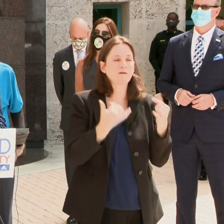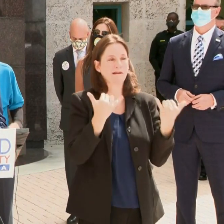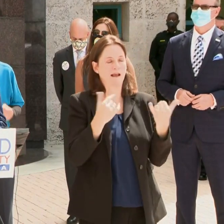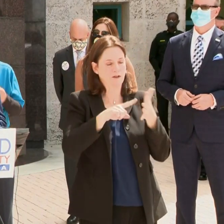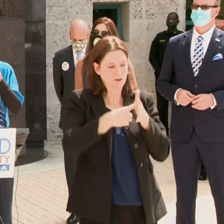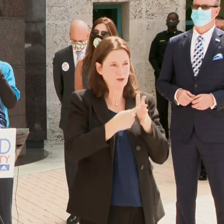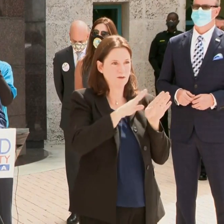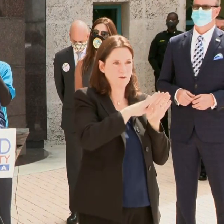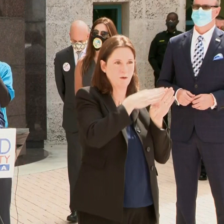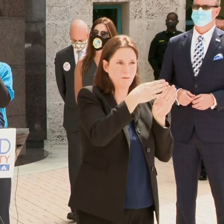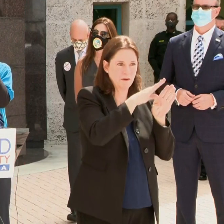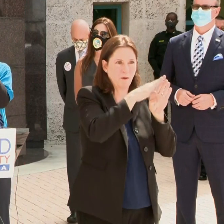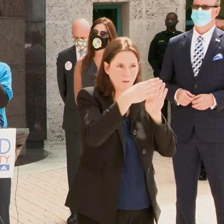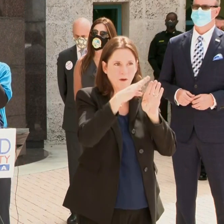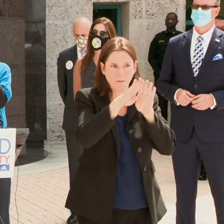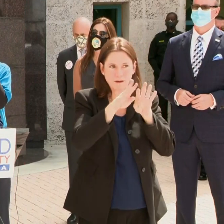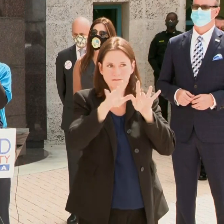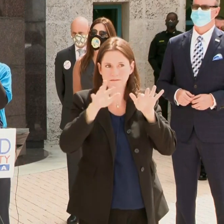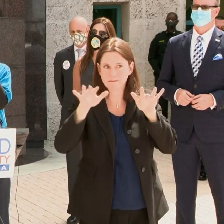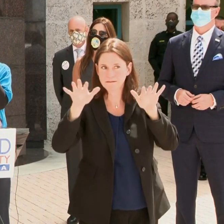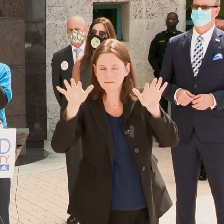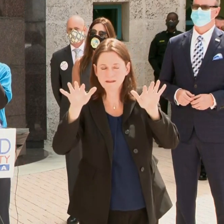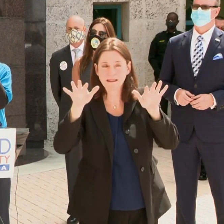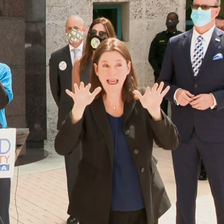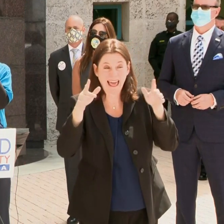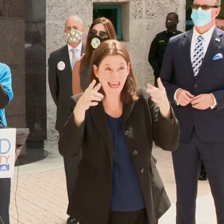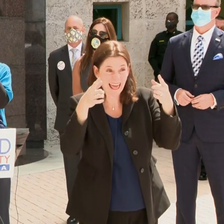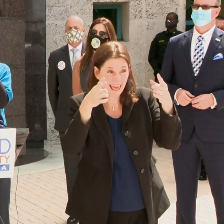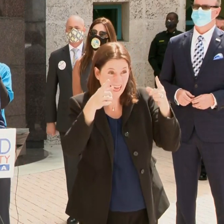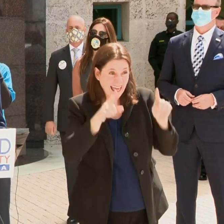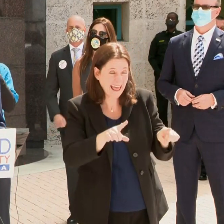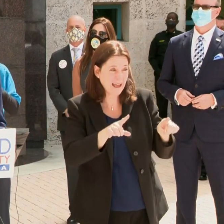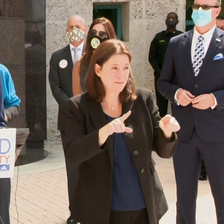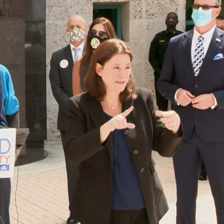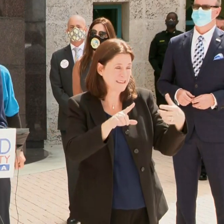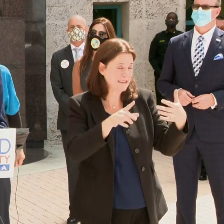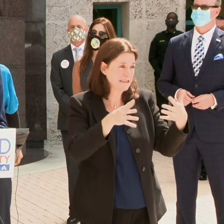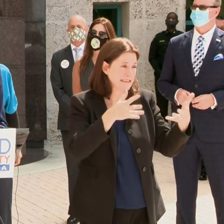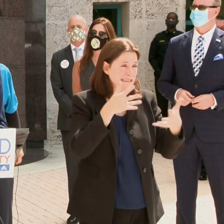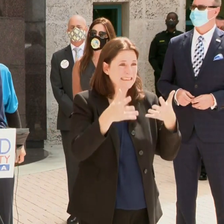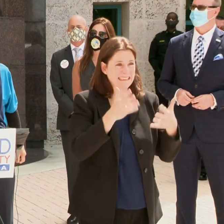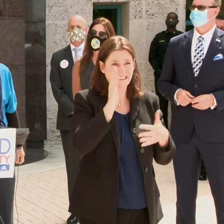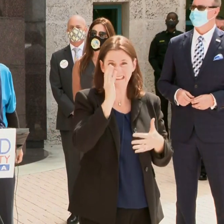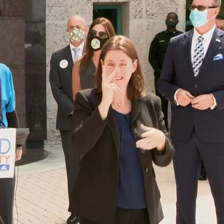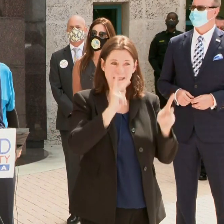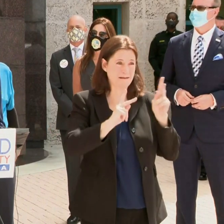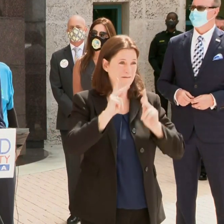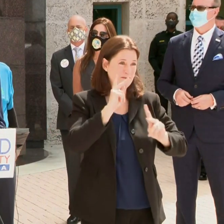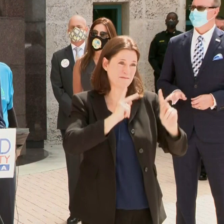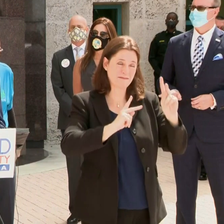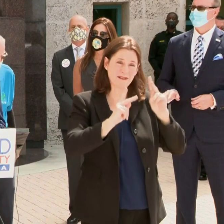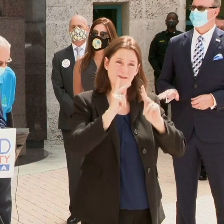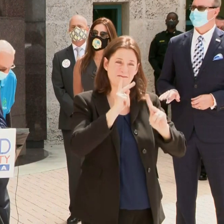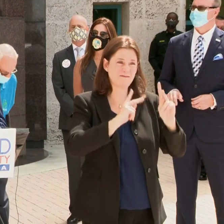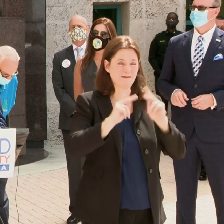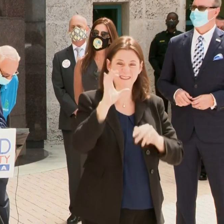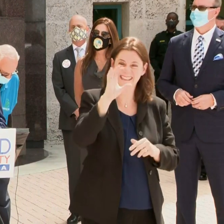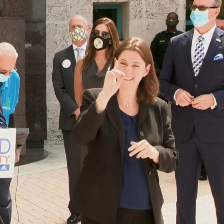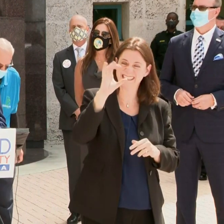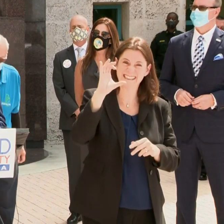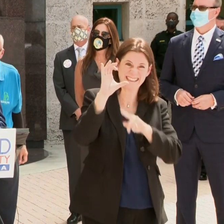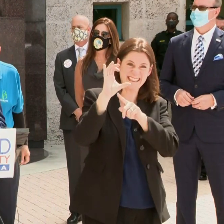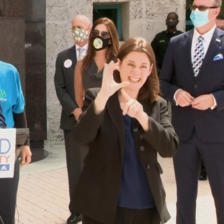And as a result of that, and what appears to be that folks are not following the CDC